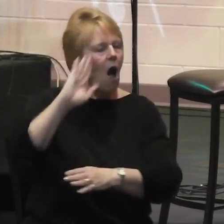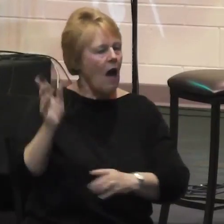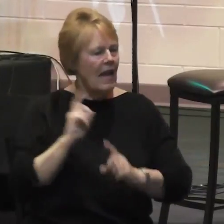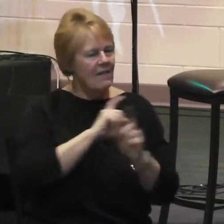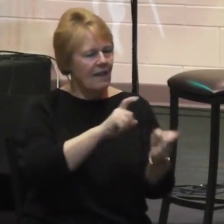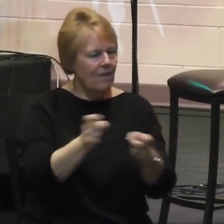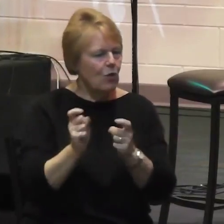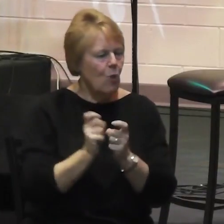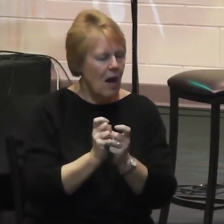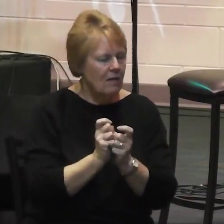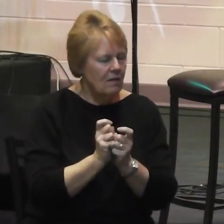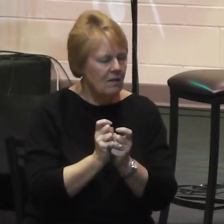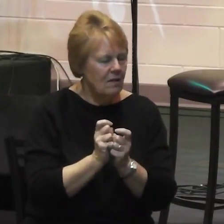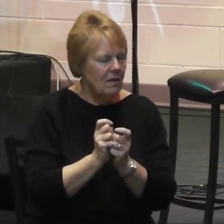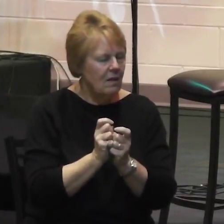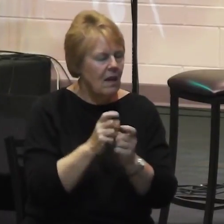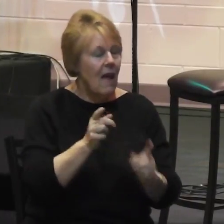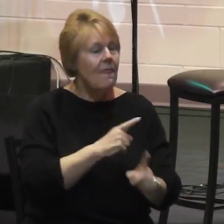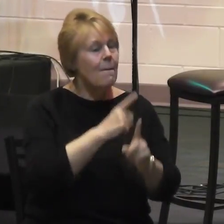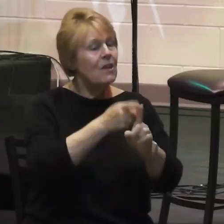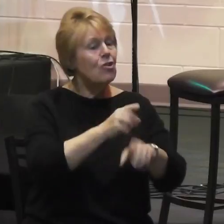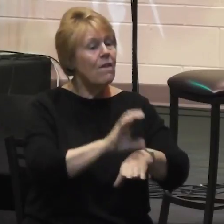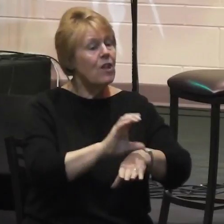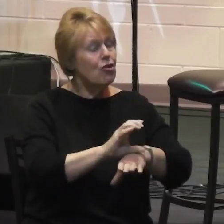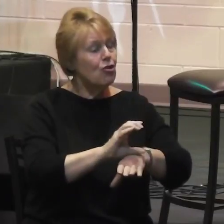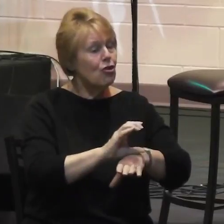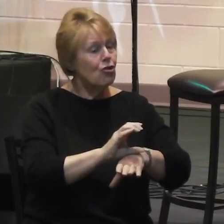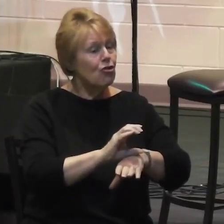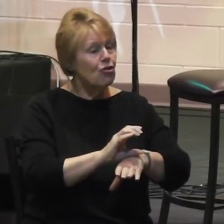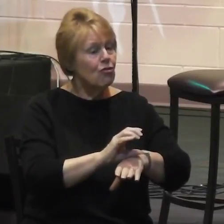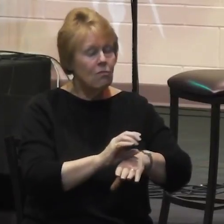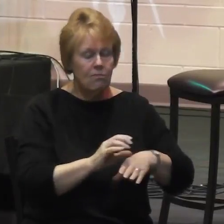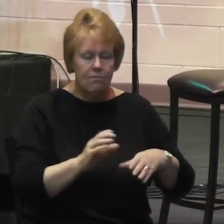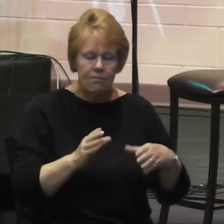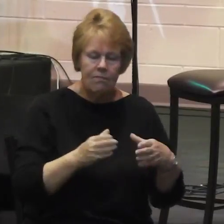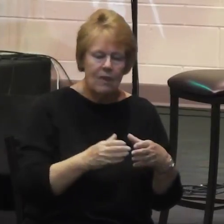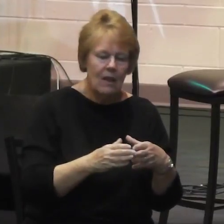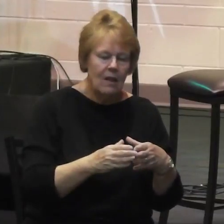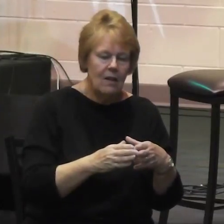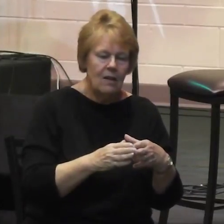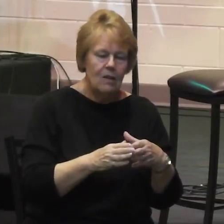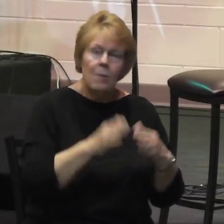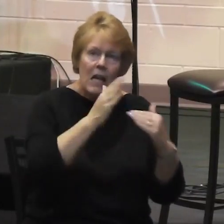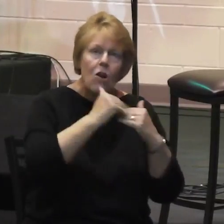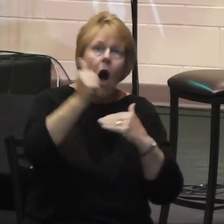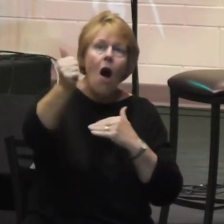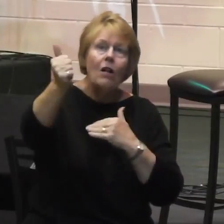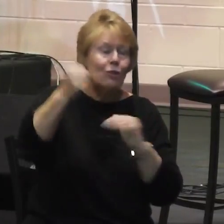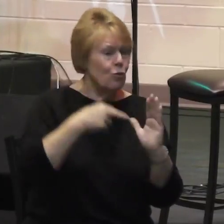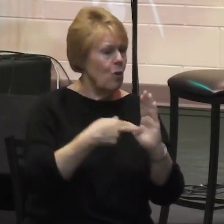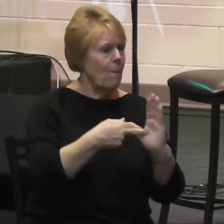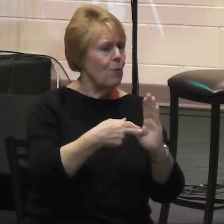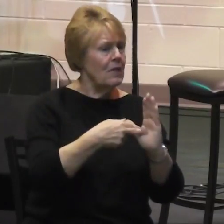the mission of the church as a called out representation of who the master is